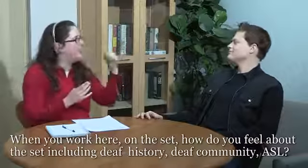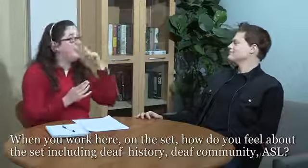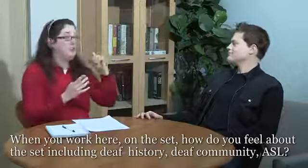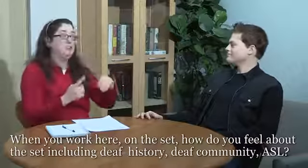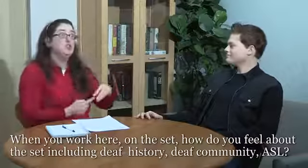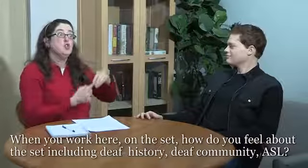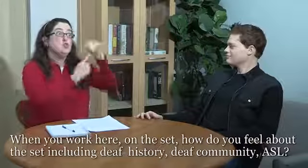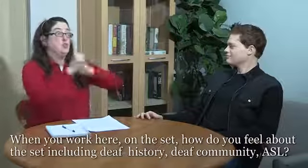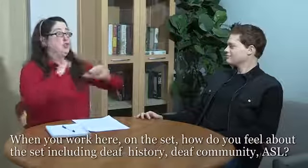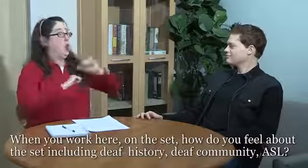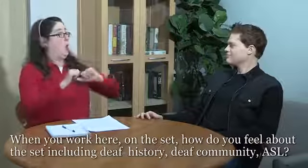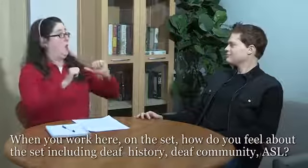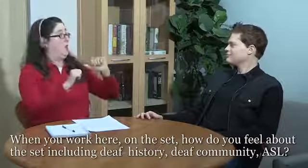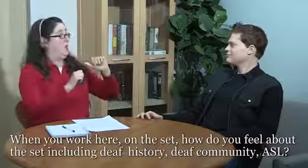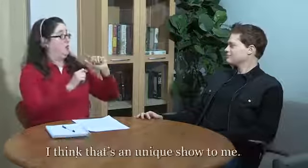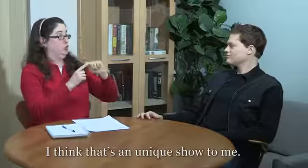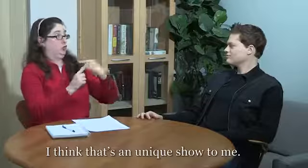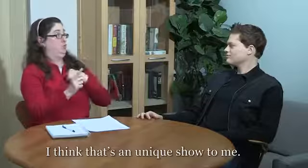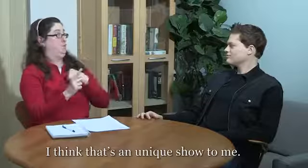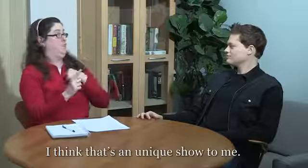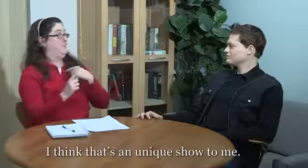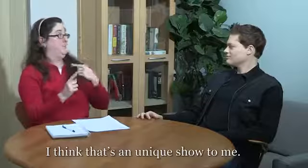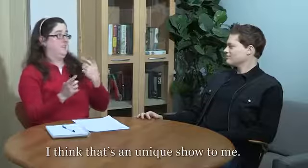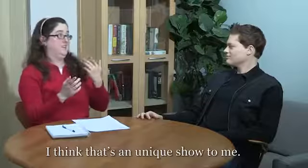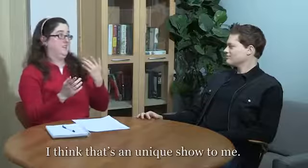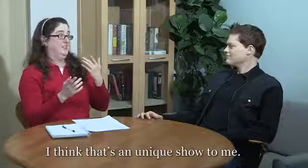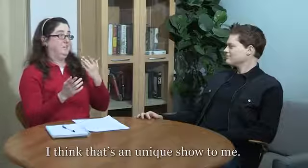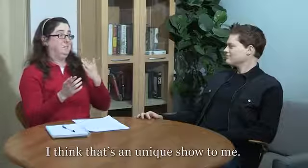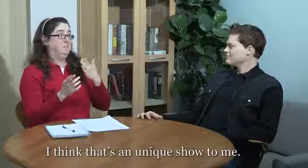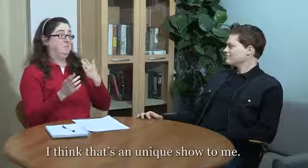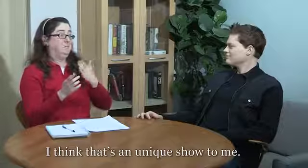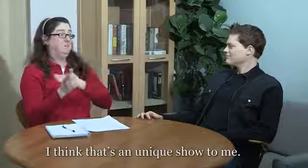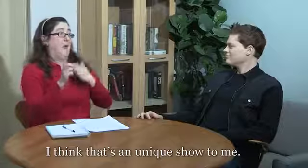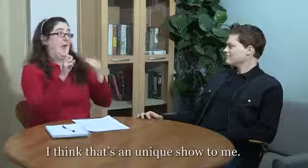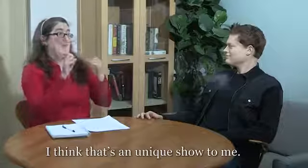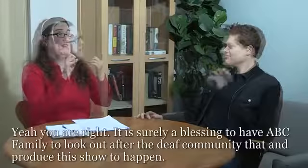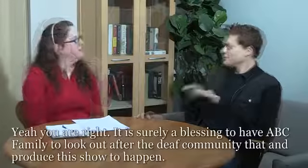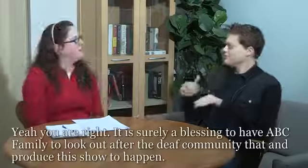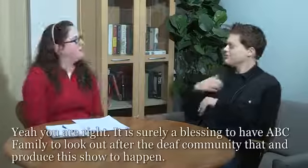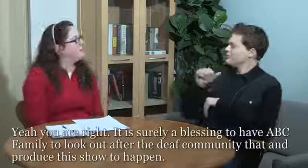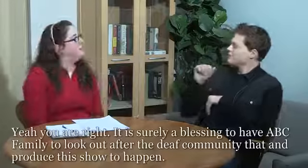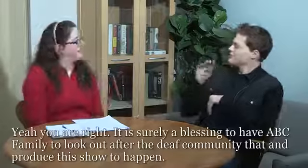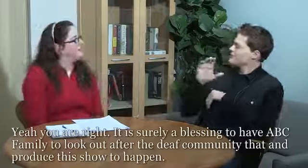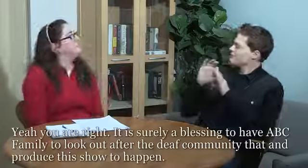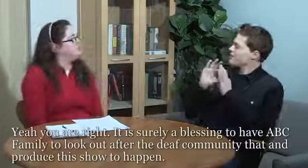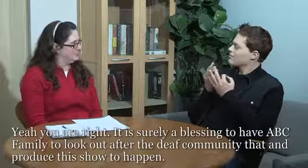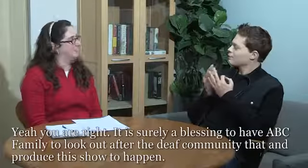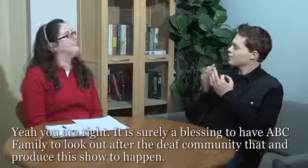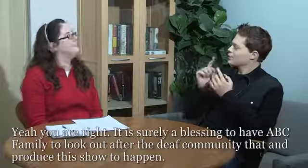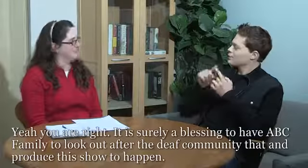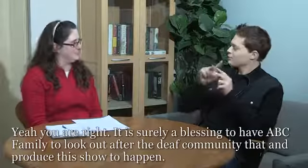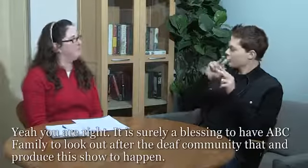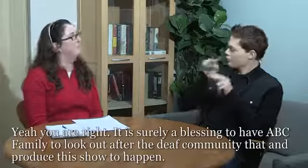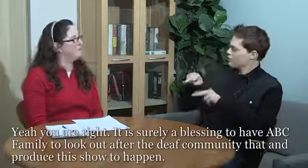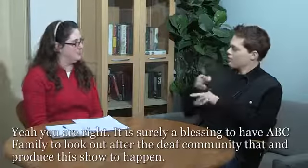cultural context that they have, that's a very unique show. You know, it is a blessing to have ABC family